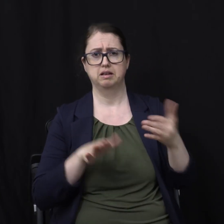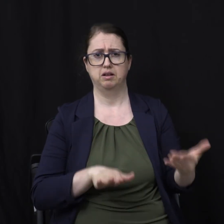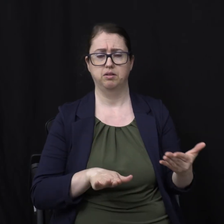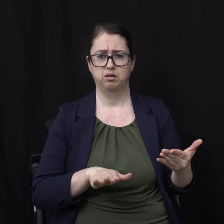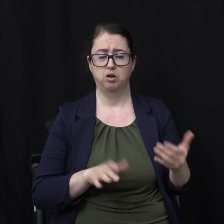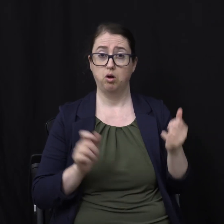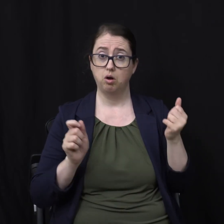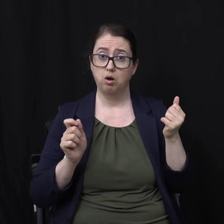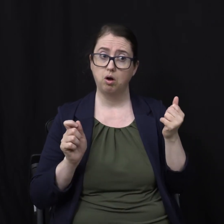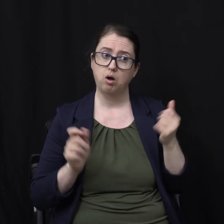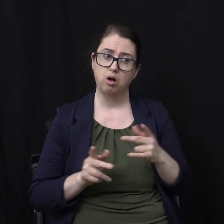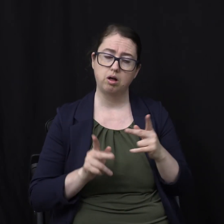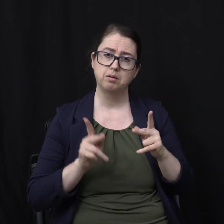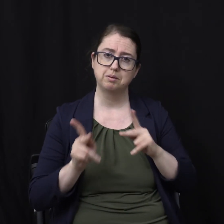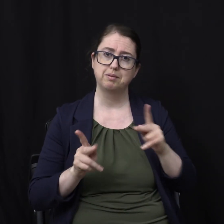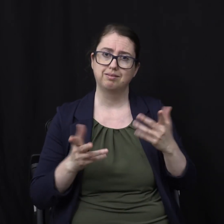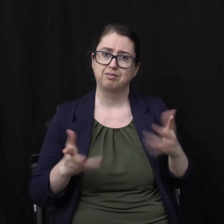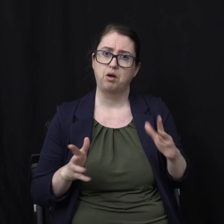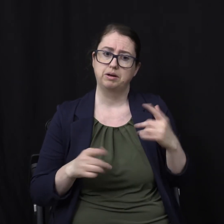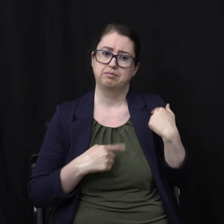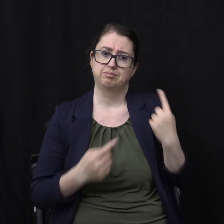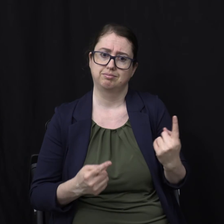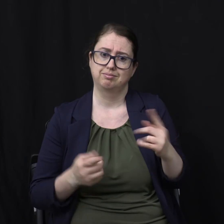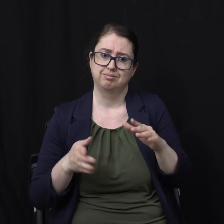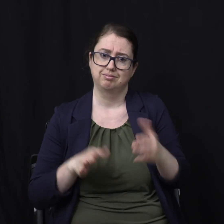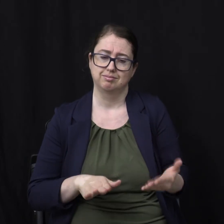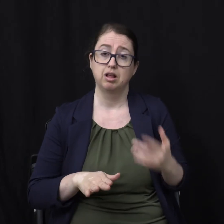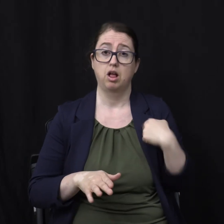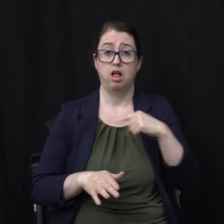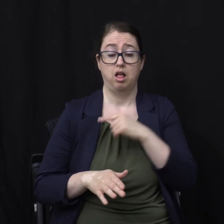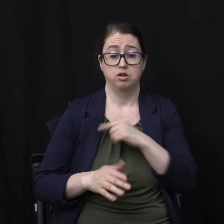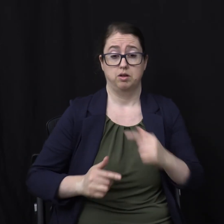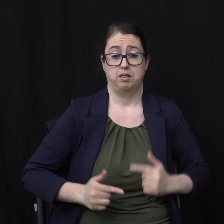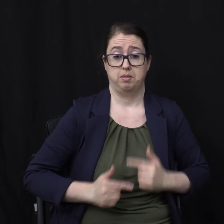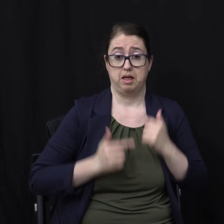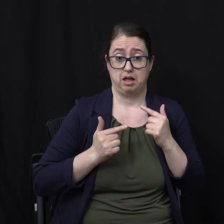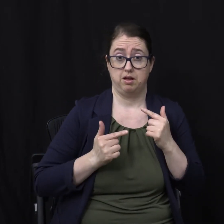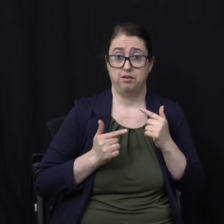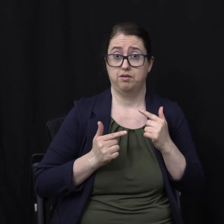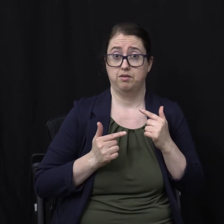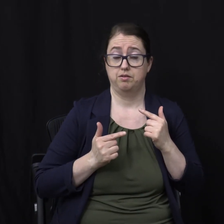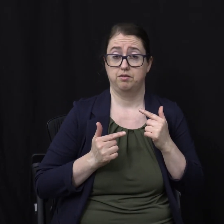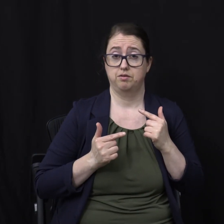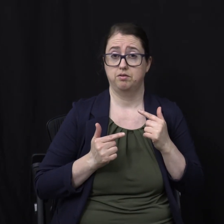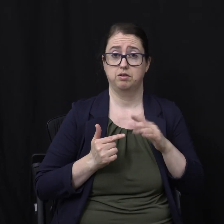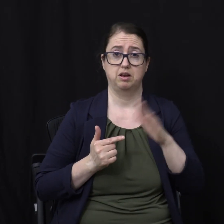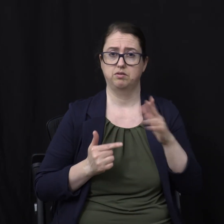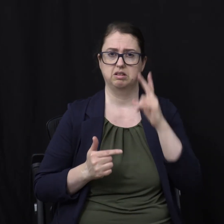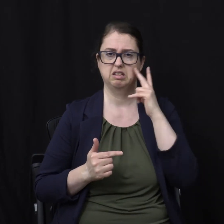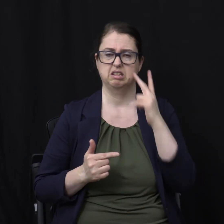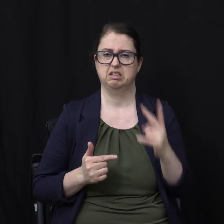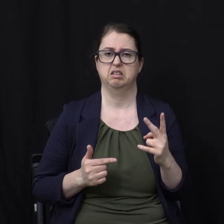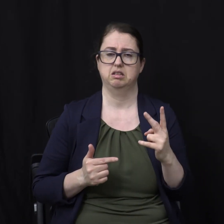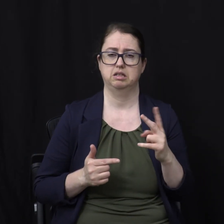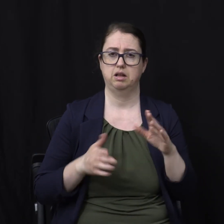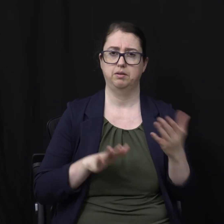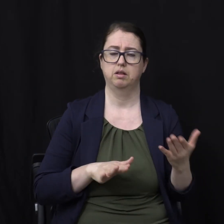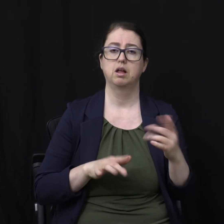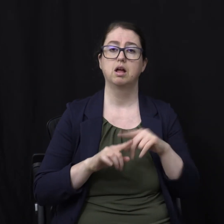people Who have died Have died the first death We who are alive And remain Will never see death But those who are Running from